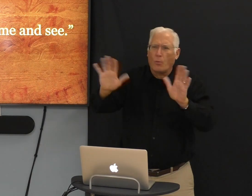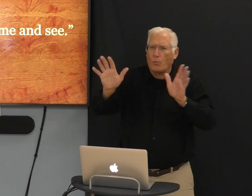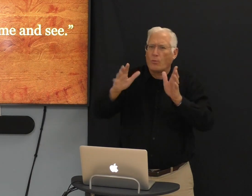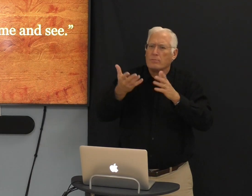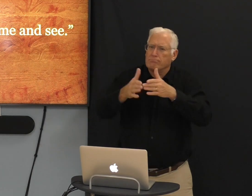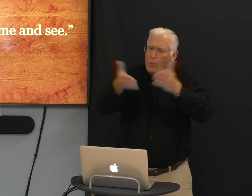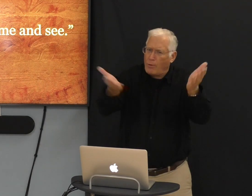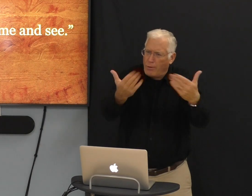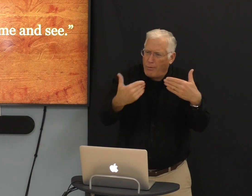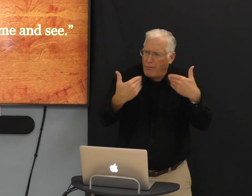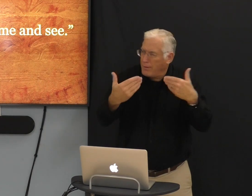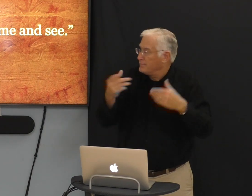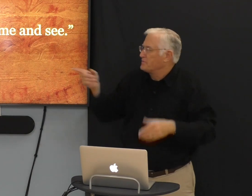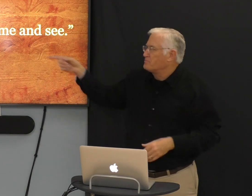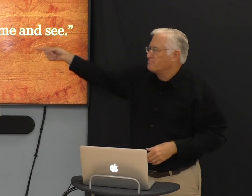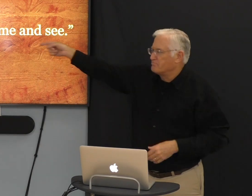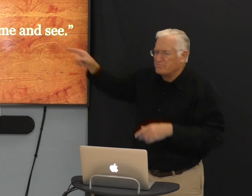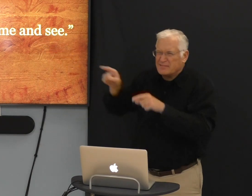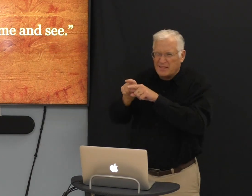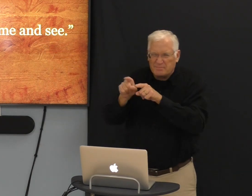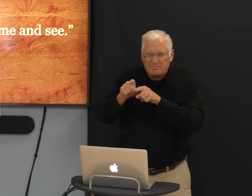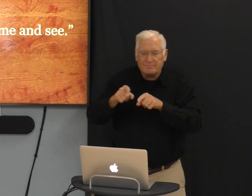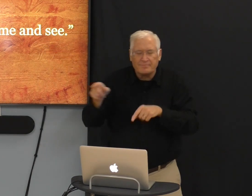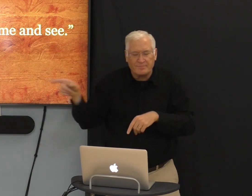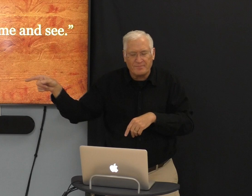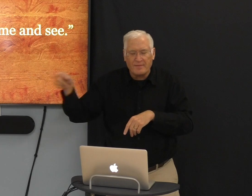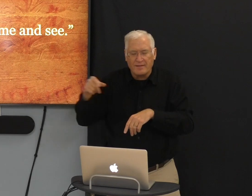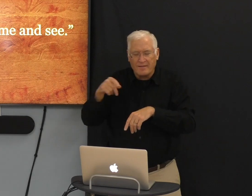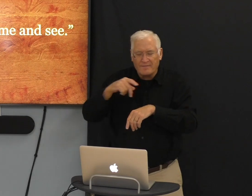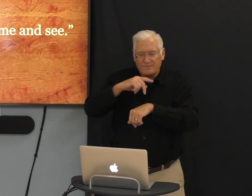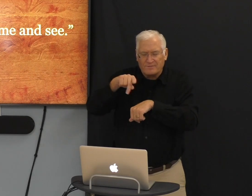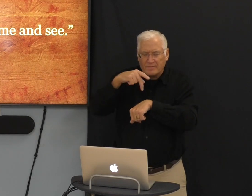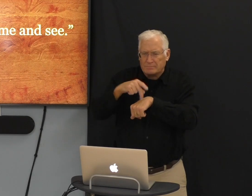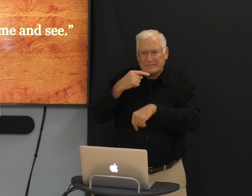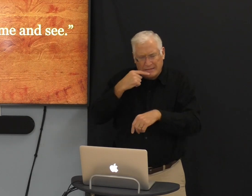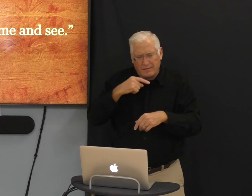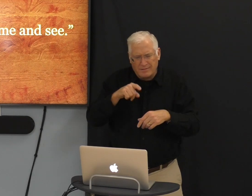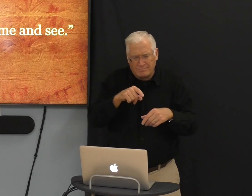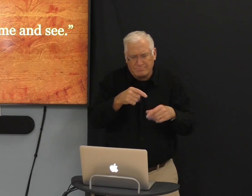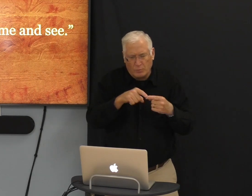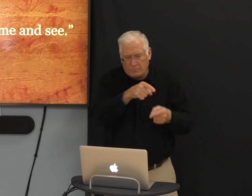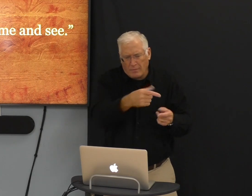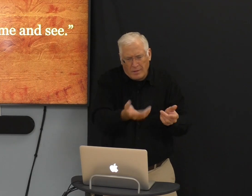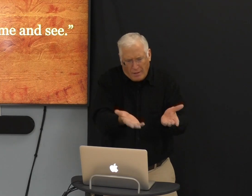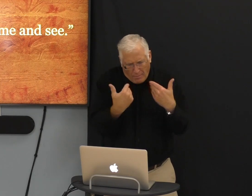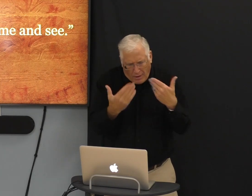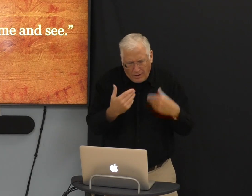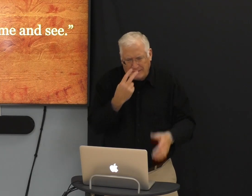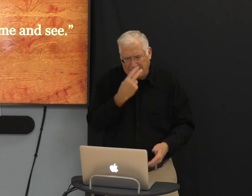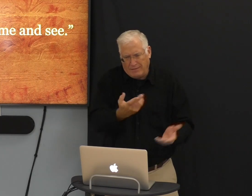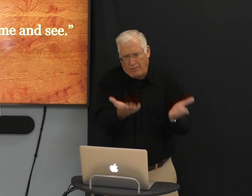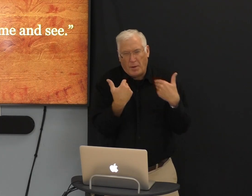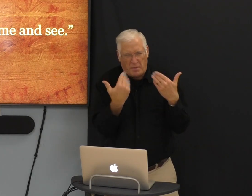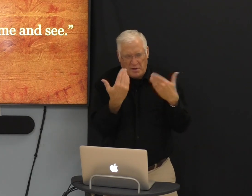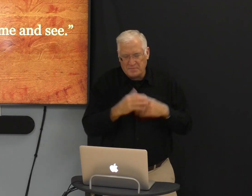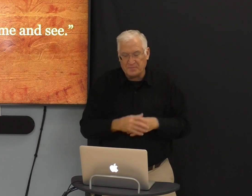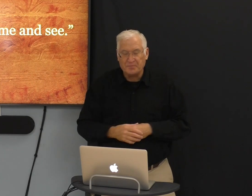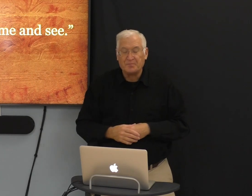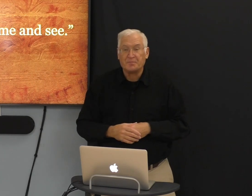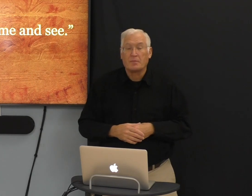You know. And this is what Philip was trying to tell to Nathaniel. Philip